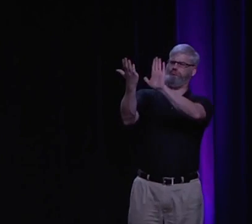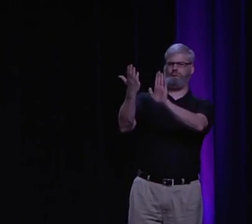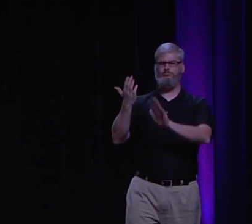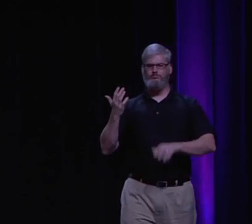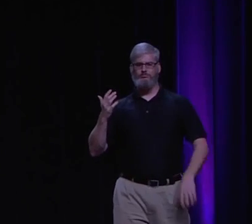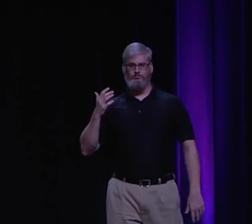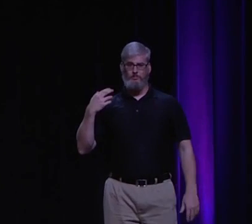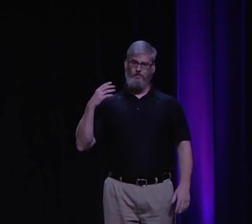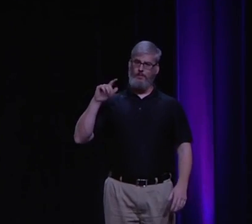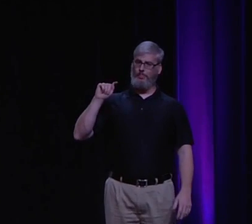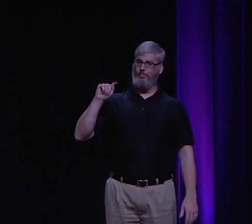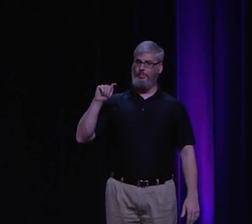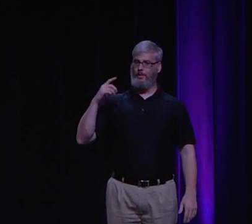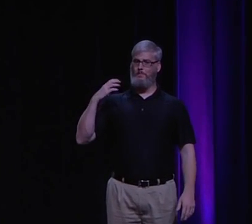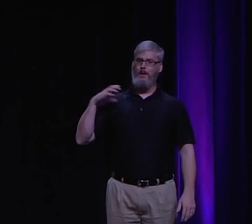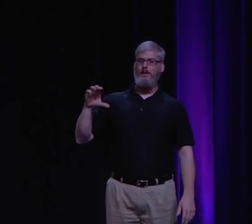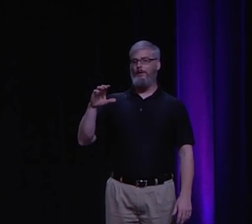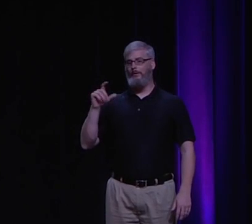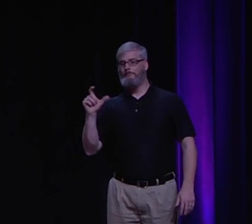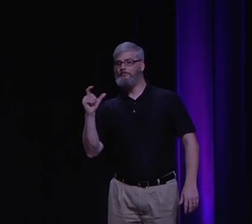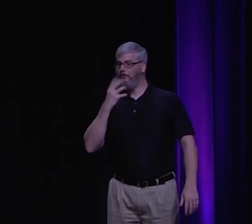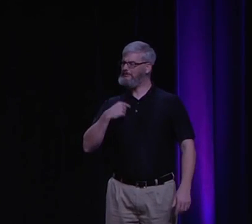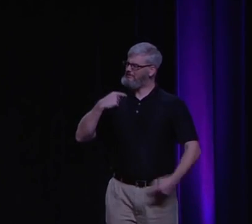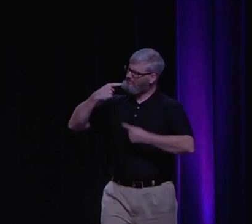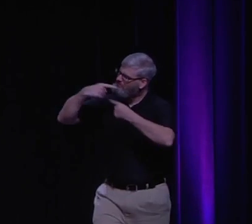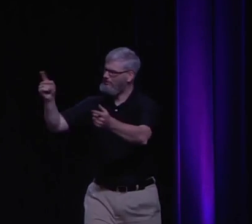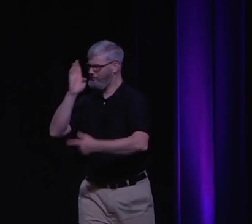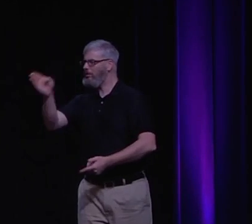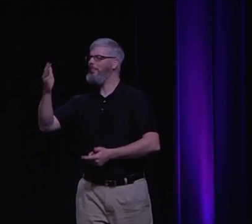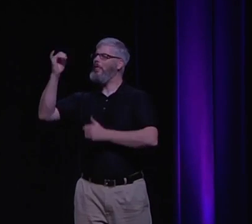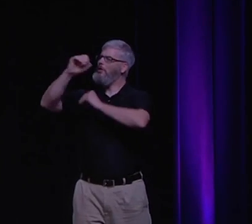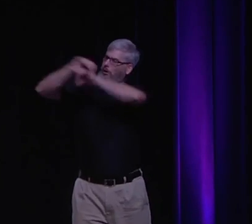And so I came with this new idea, this new radical approach. Almost like